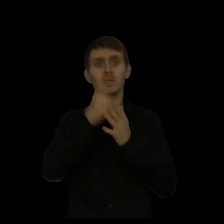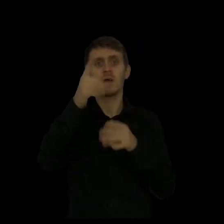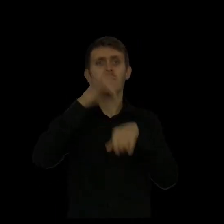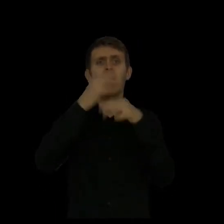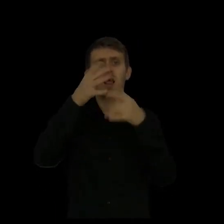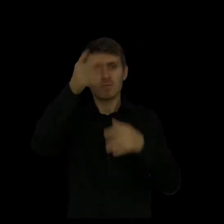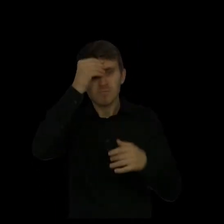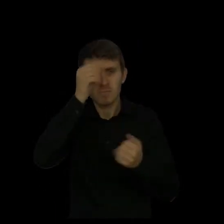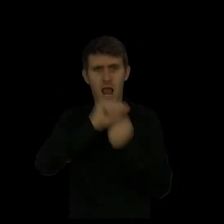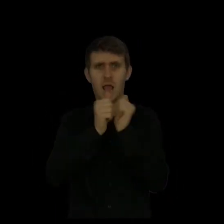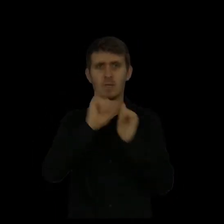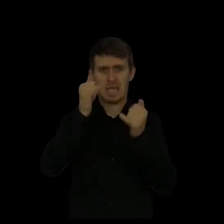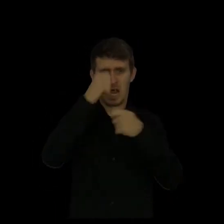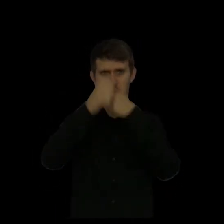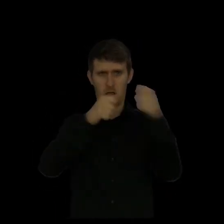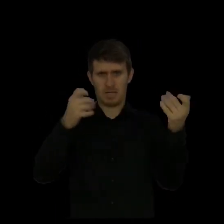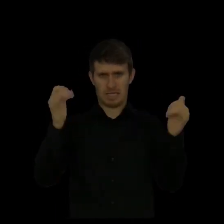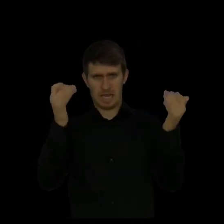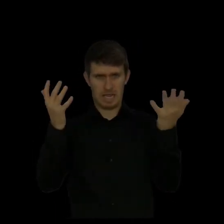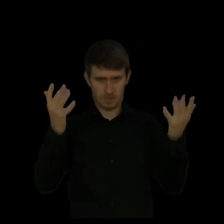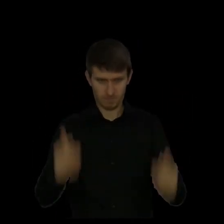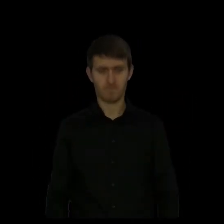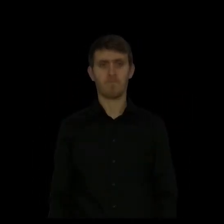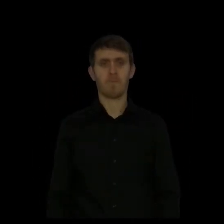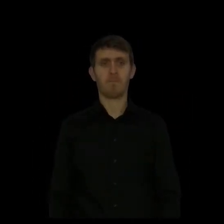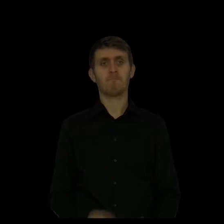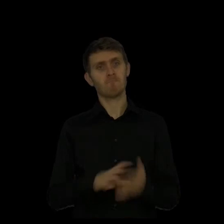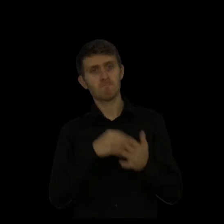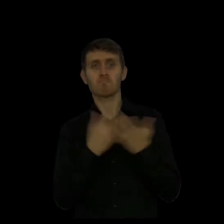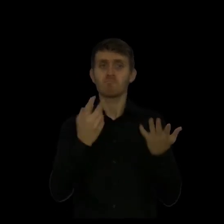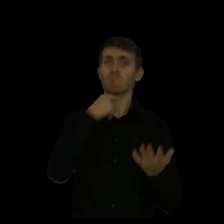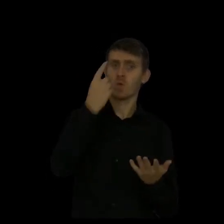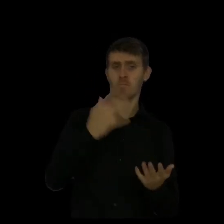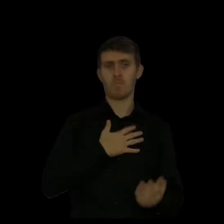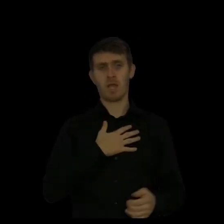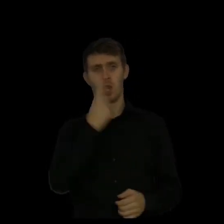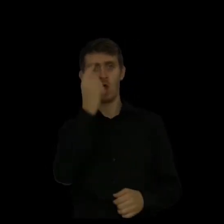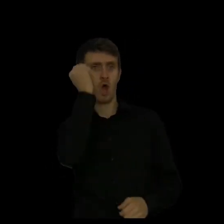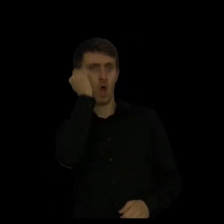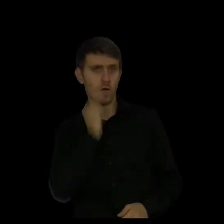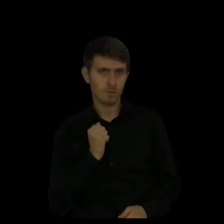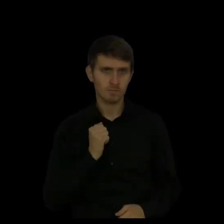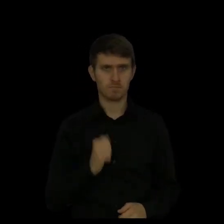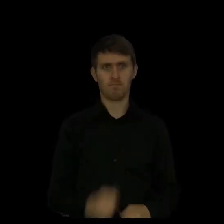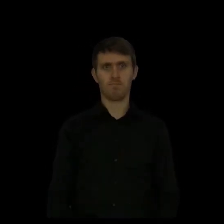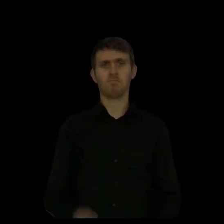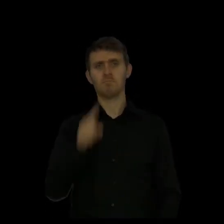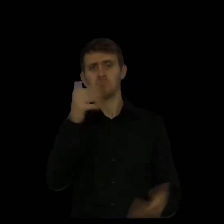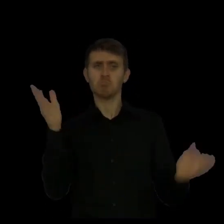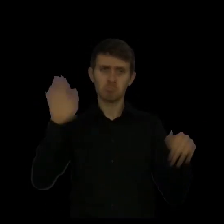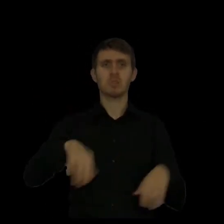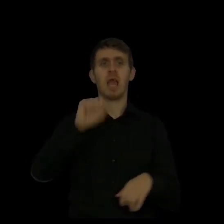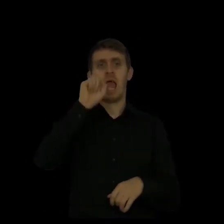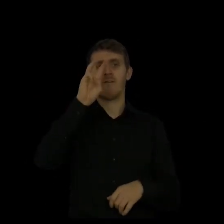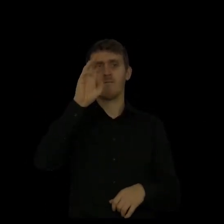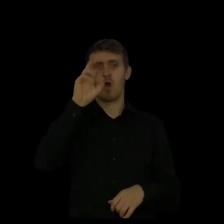you don't have this memorized or you haven't already mastered this. You say, well, if I have one, let's call